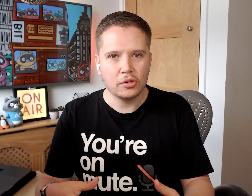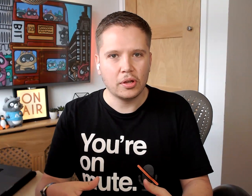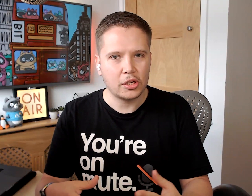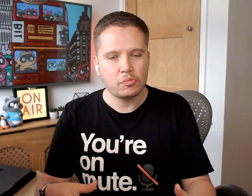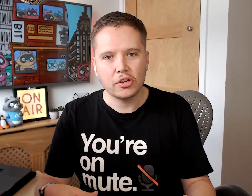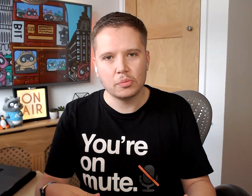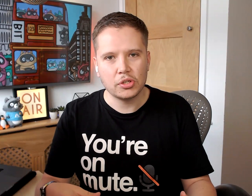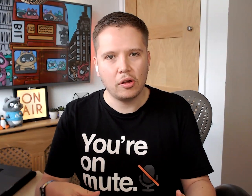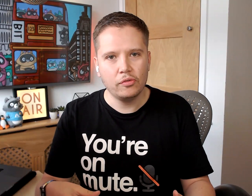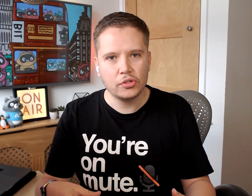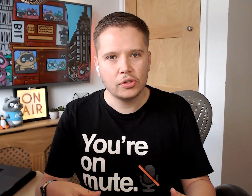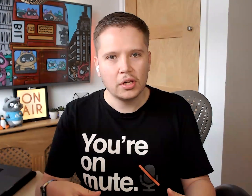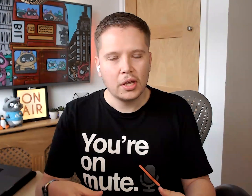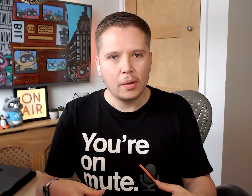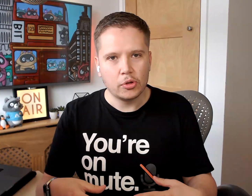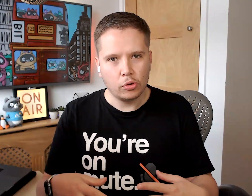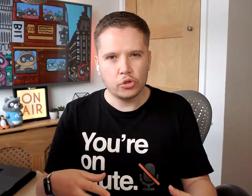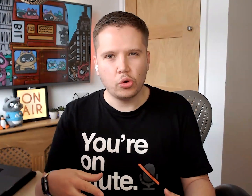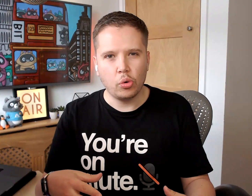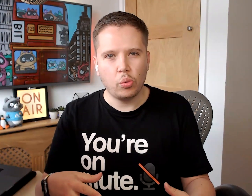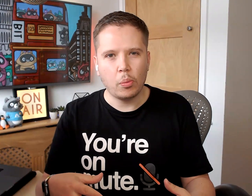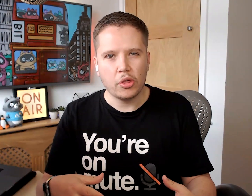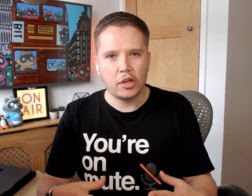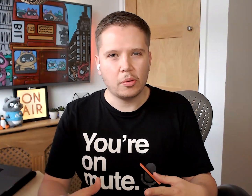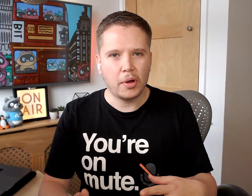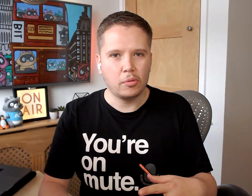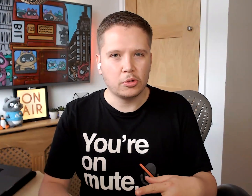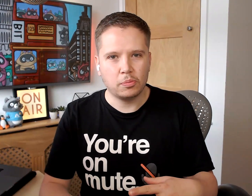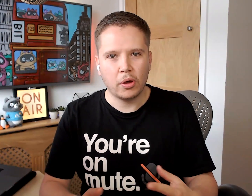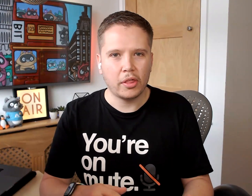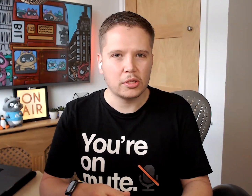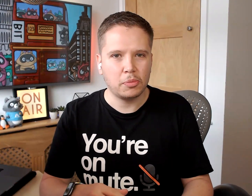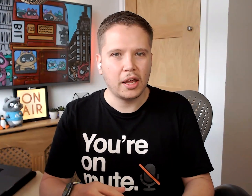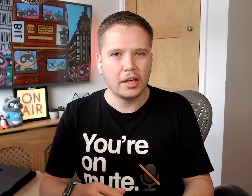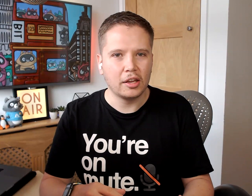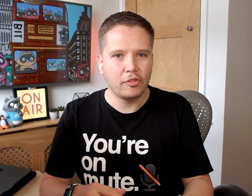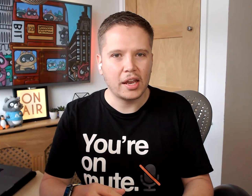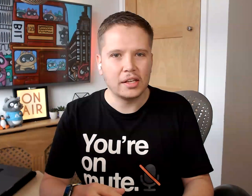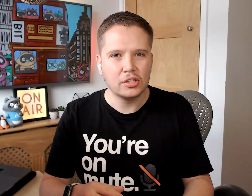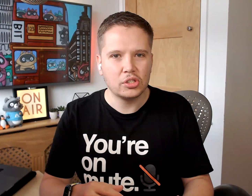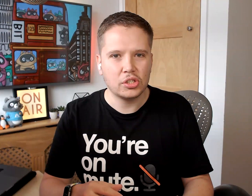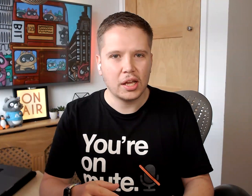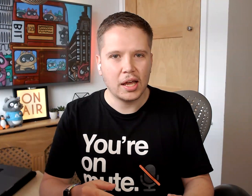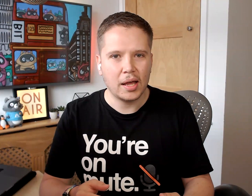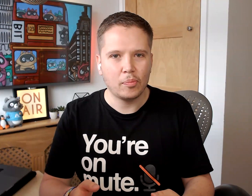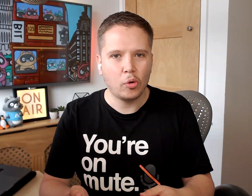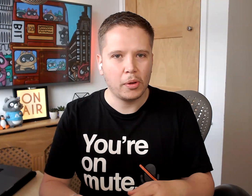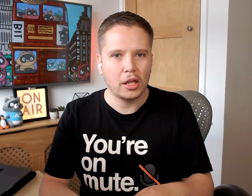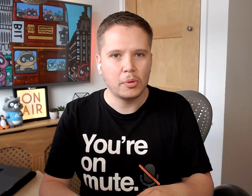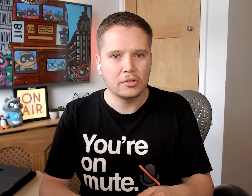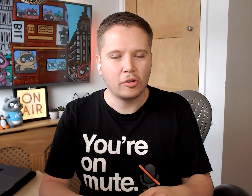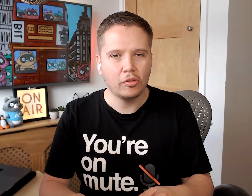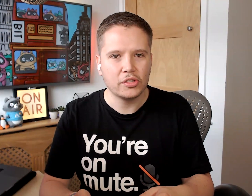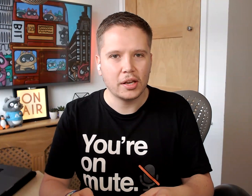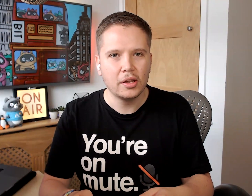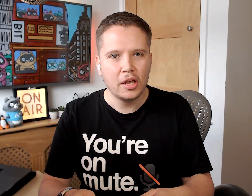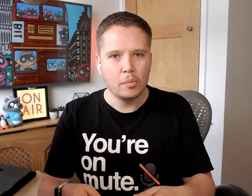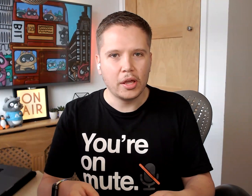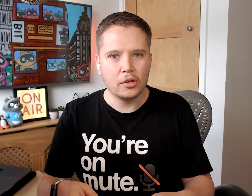express themselves? But it's also when we think about whether that's planning an event or planning a piece of content, making